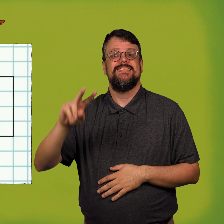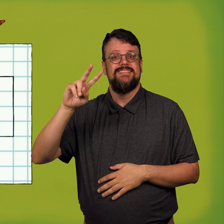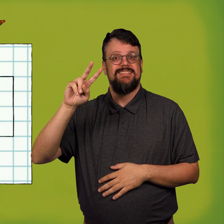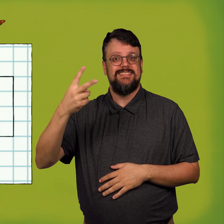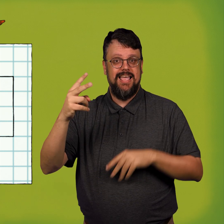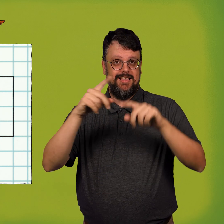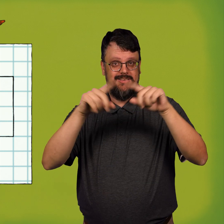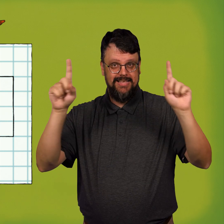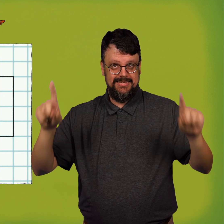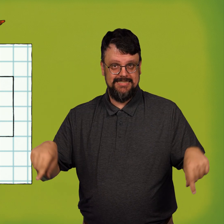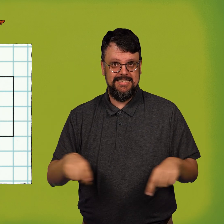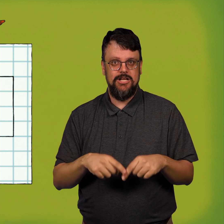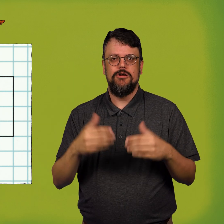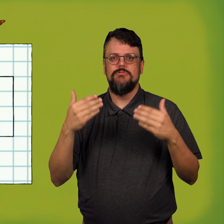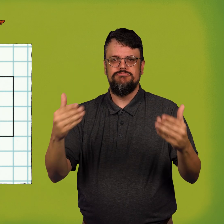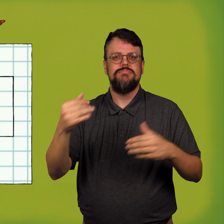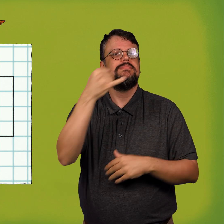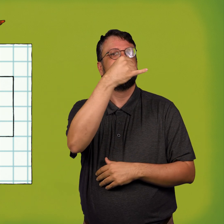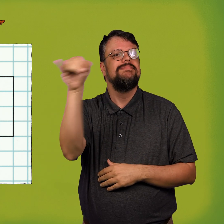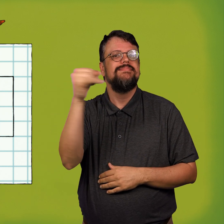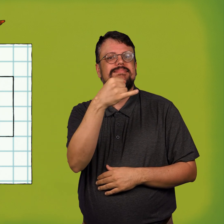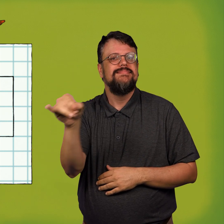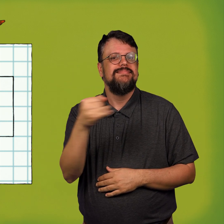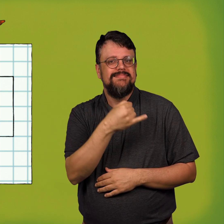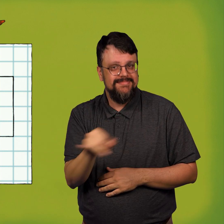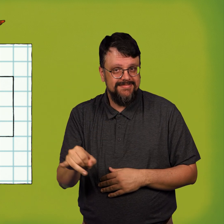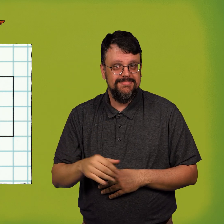Eighths. Divide the second rectangle, into four equal parts.